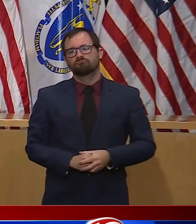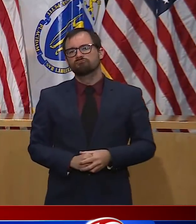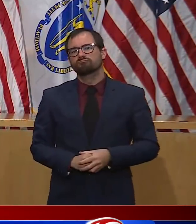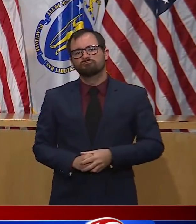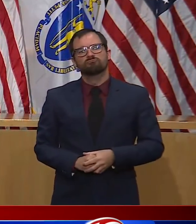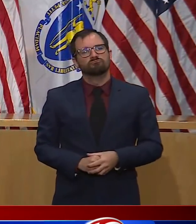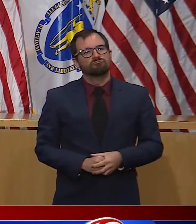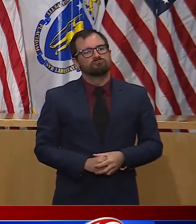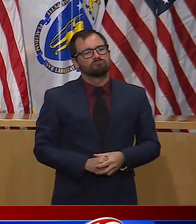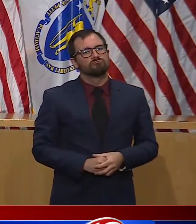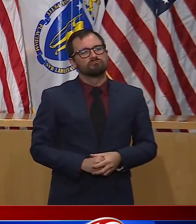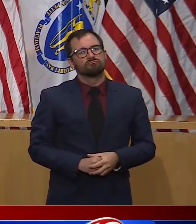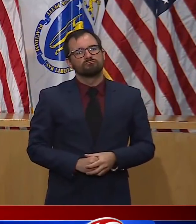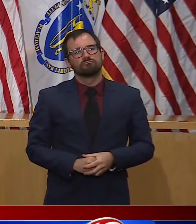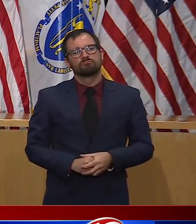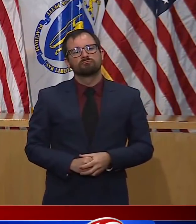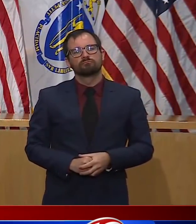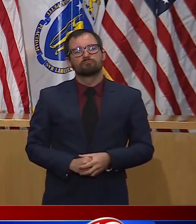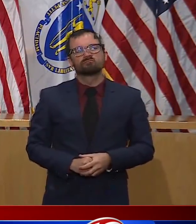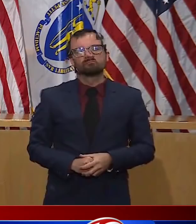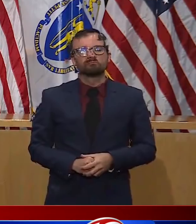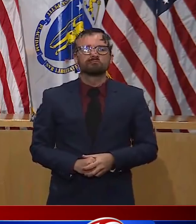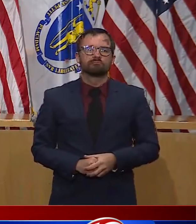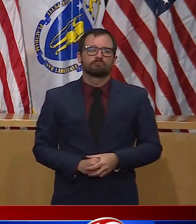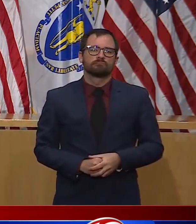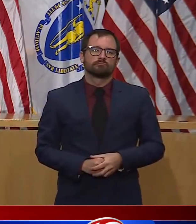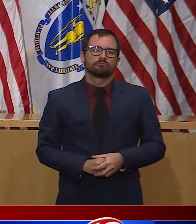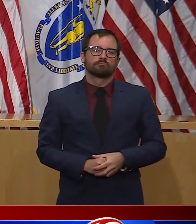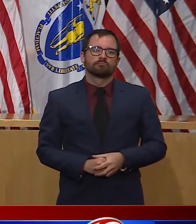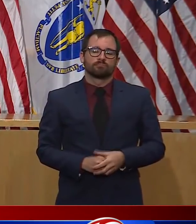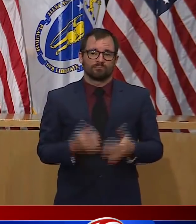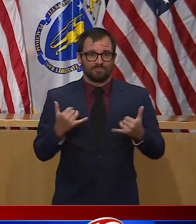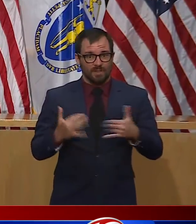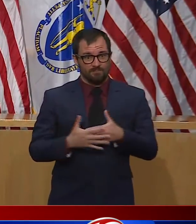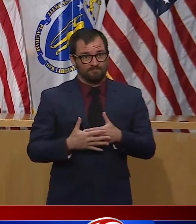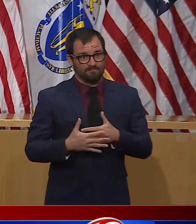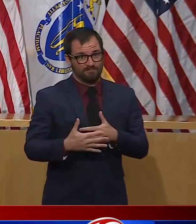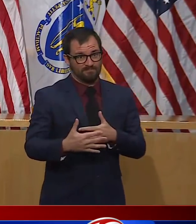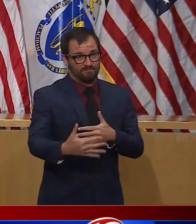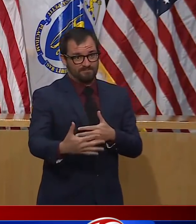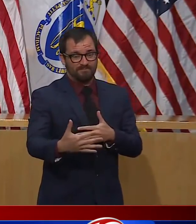to rise to the occasion as we continue to fight this virus.